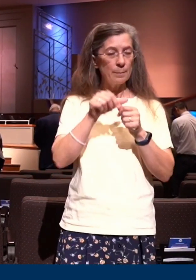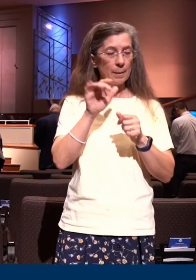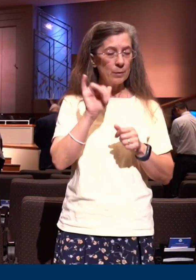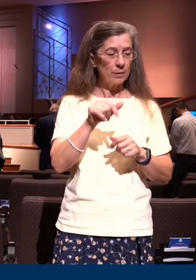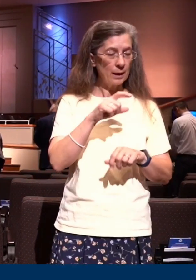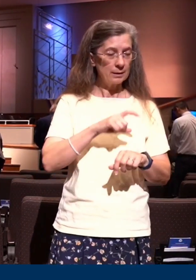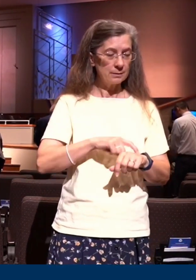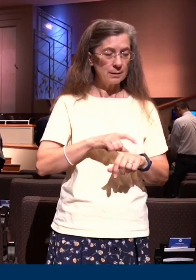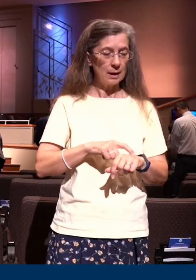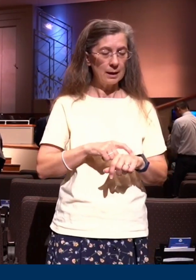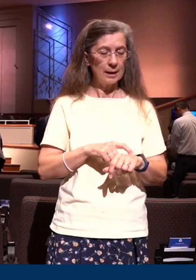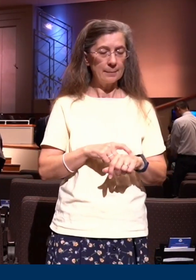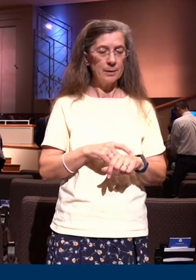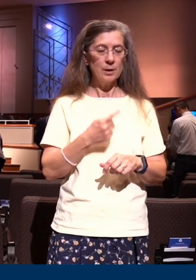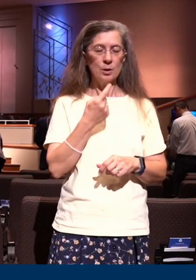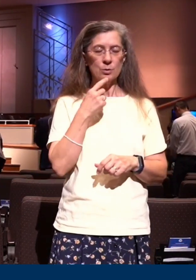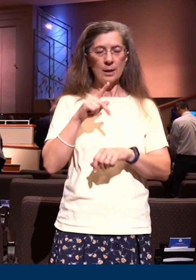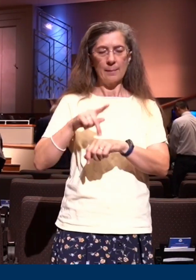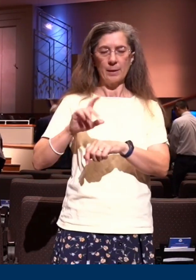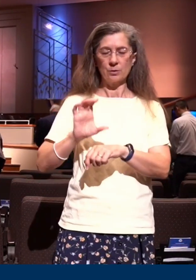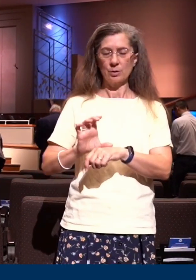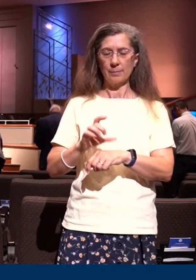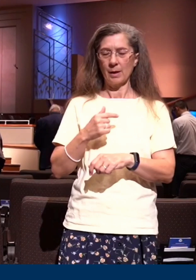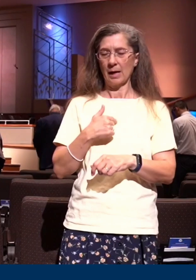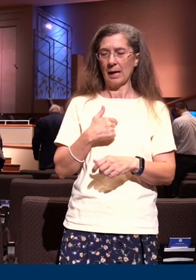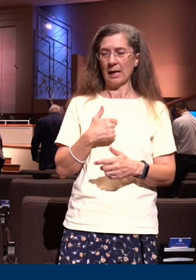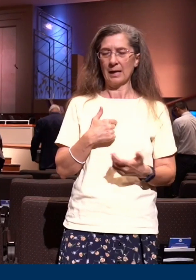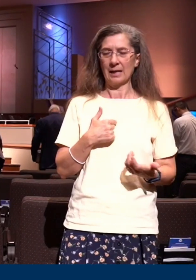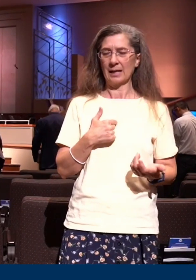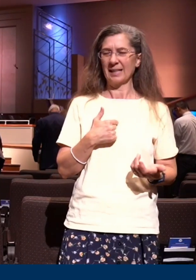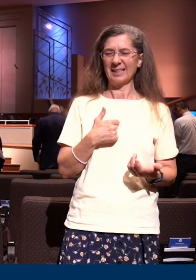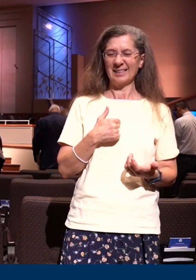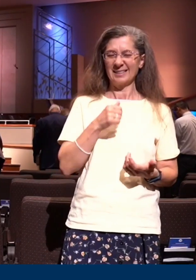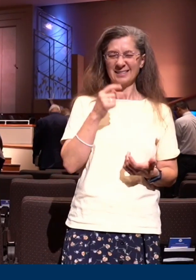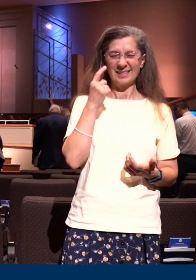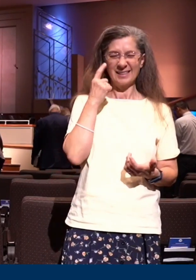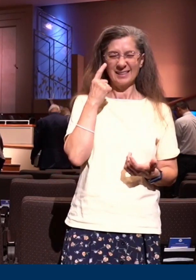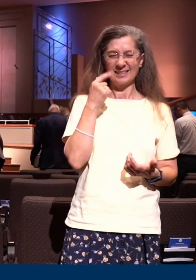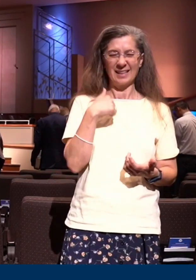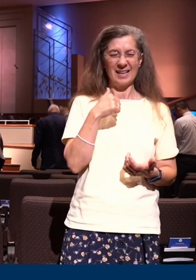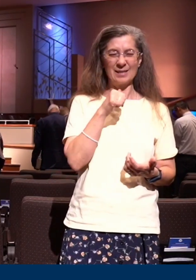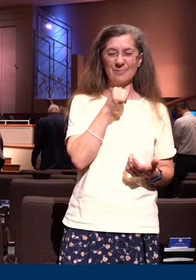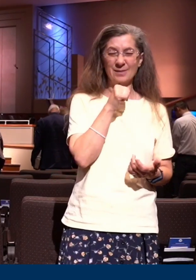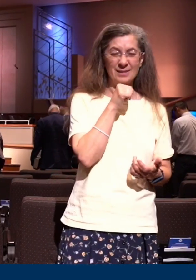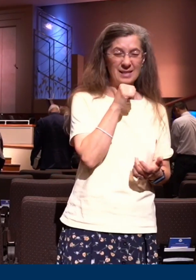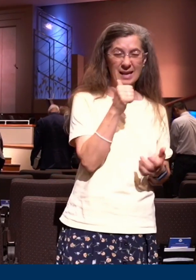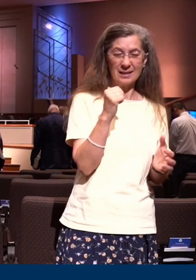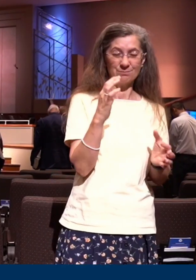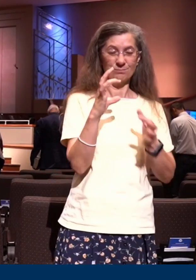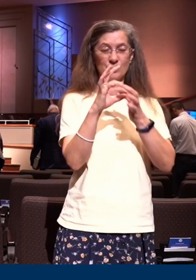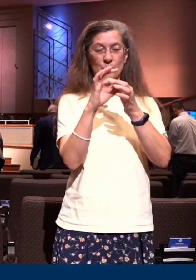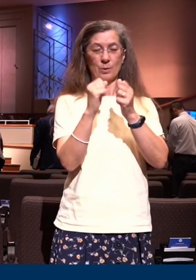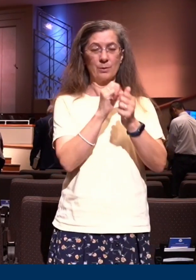wonder who tonight would say Pastor Chappell I'm not sure that I've ever been planted in Christ I'm not sure that I've ever truly been born again